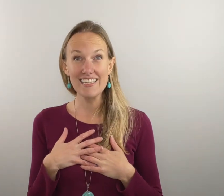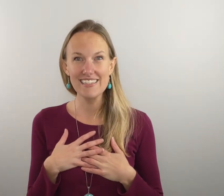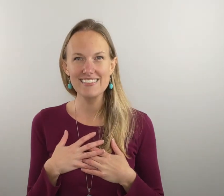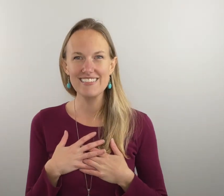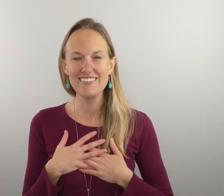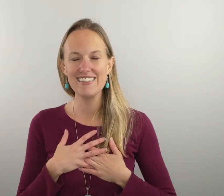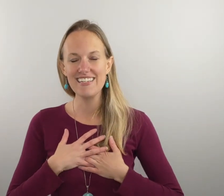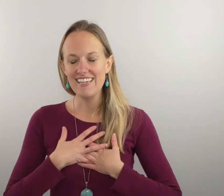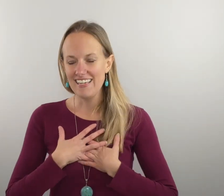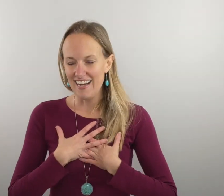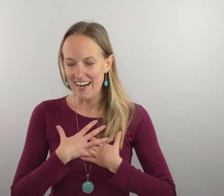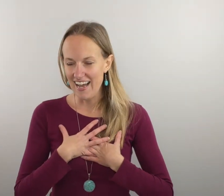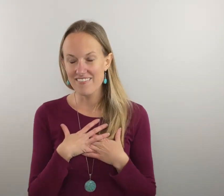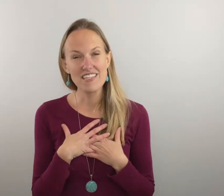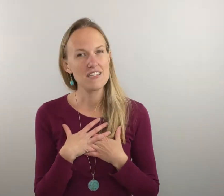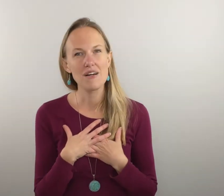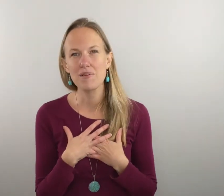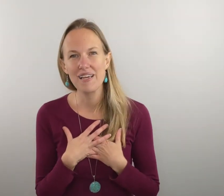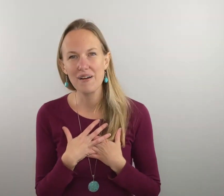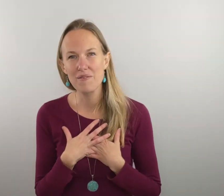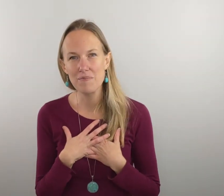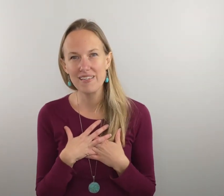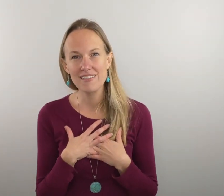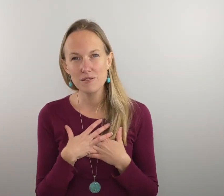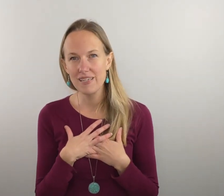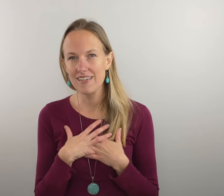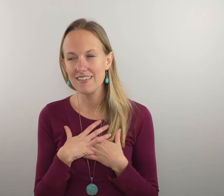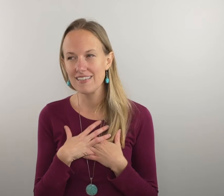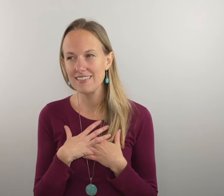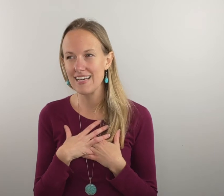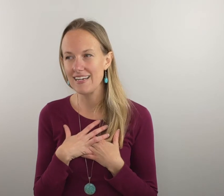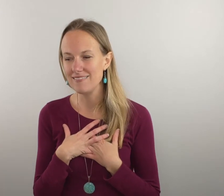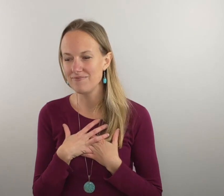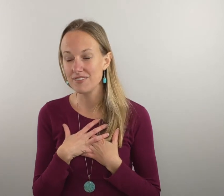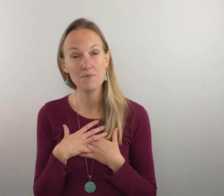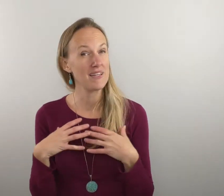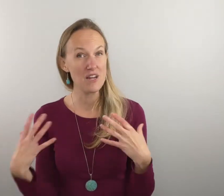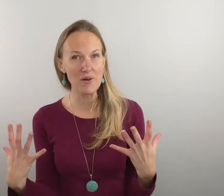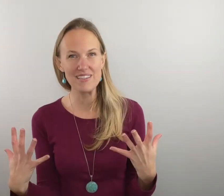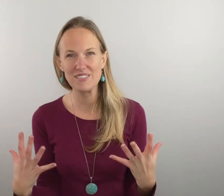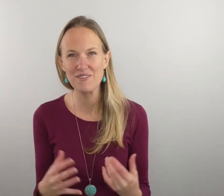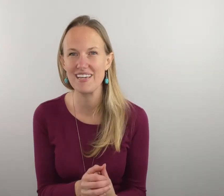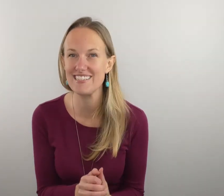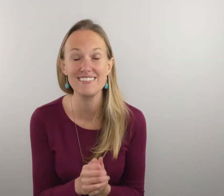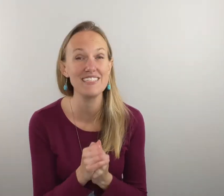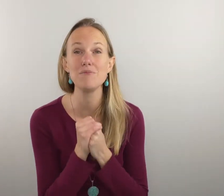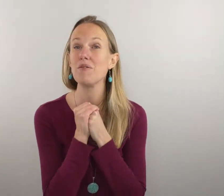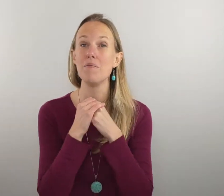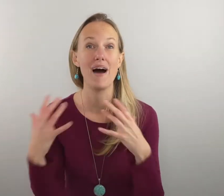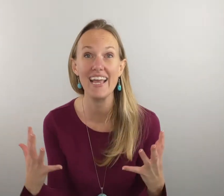to have this song playing on repeat this week because I despite knowing the truth I still need to be reminded